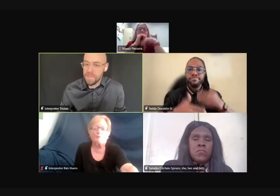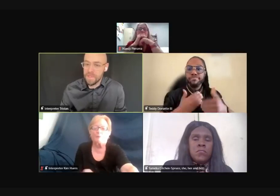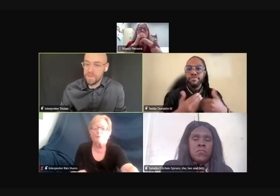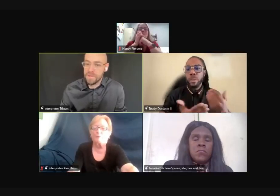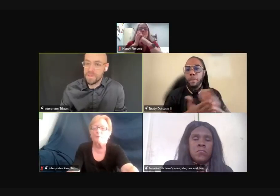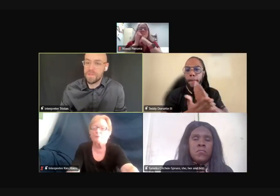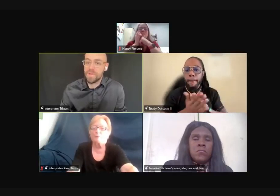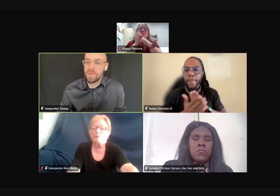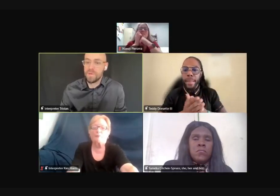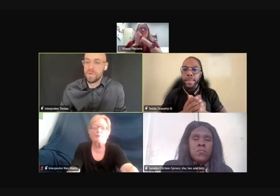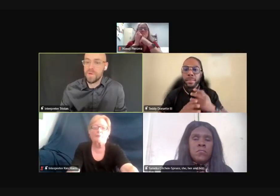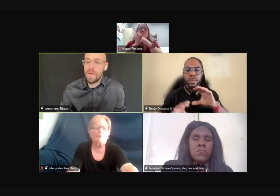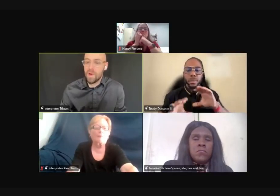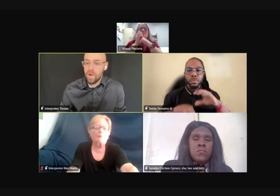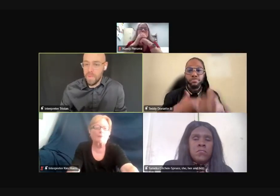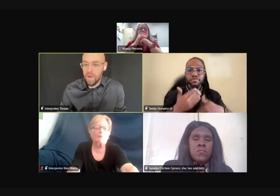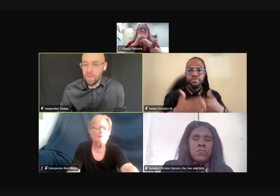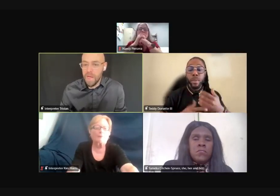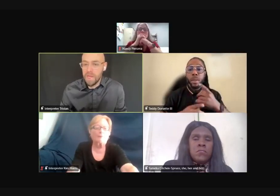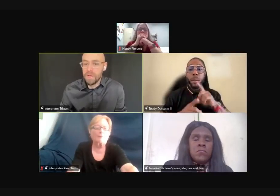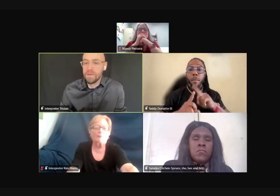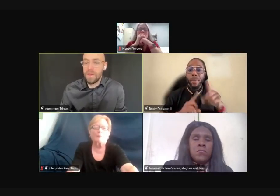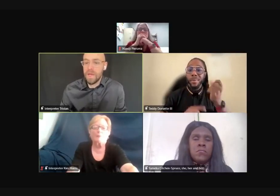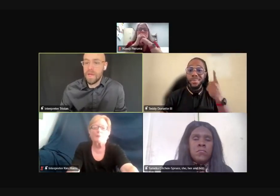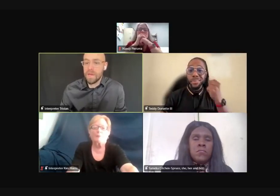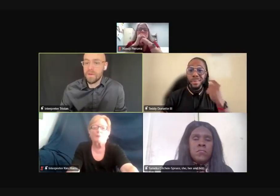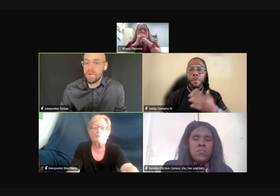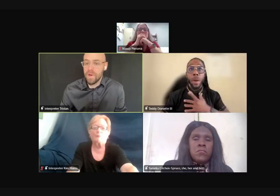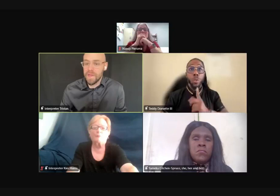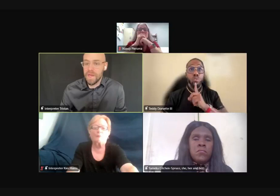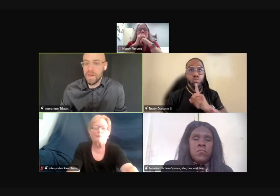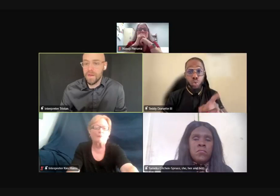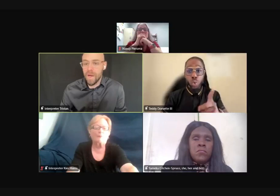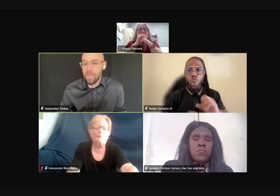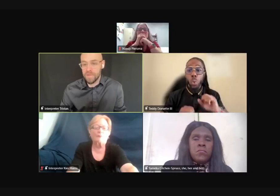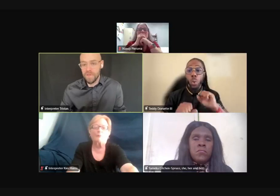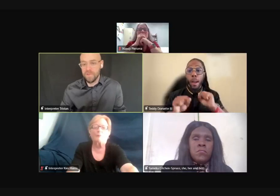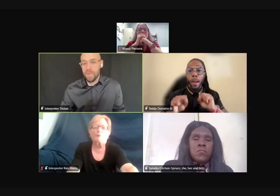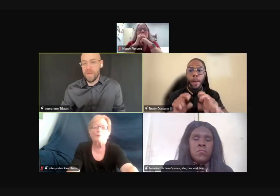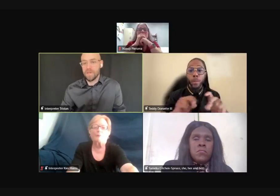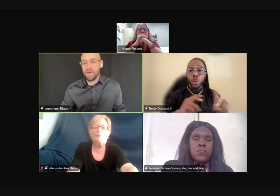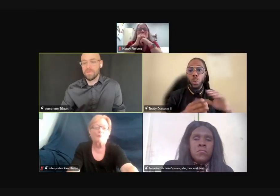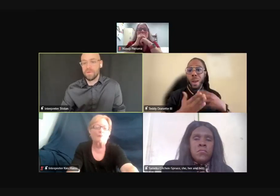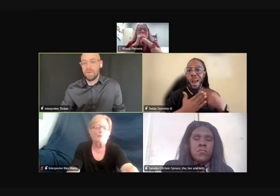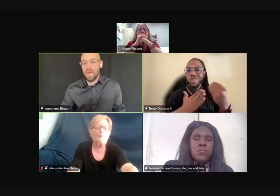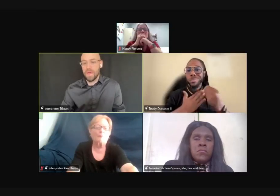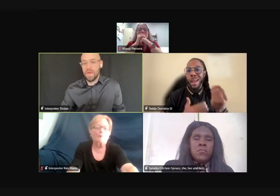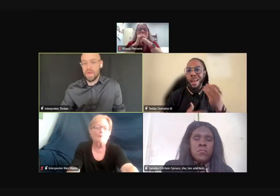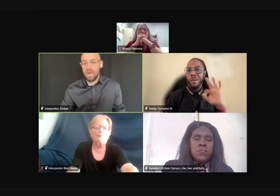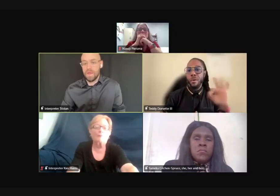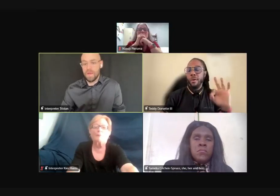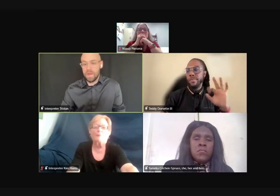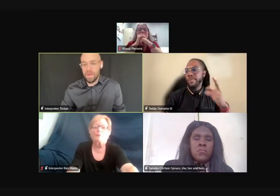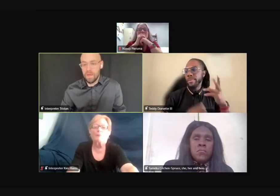develop the skills to earn my own money and create that opportunity for myself